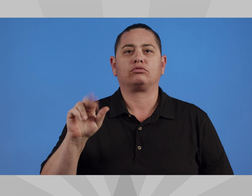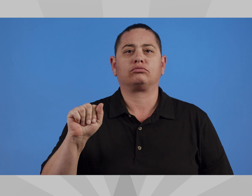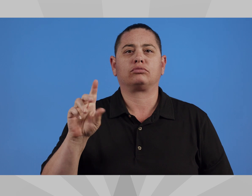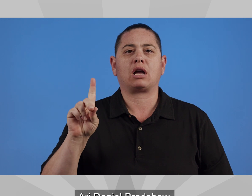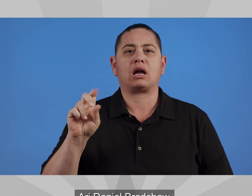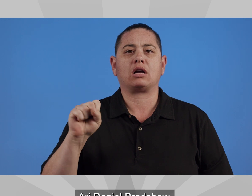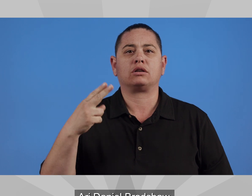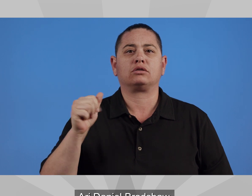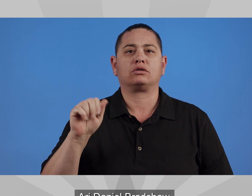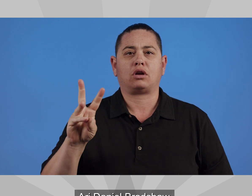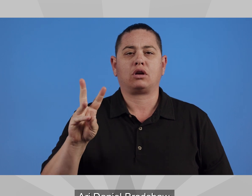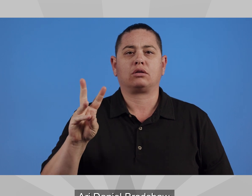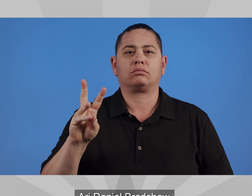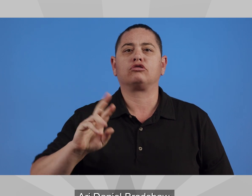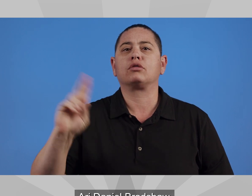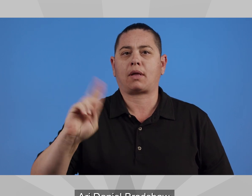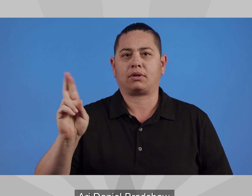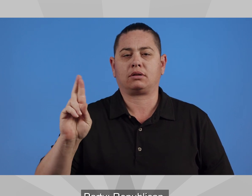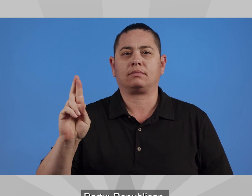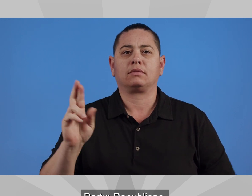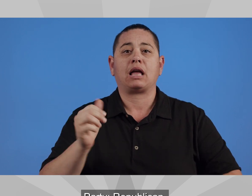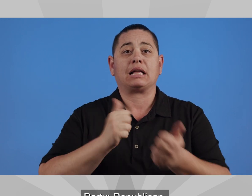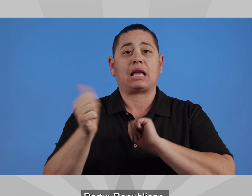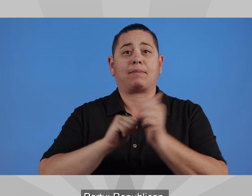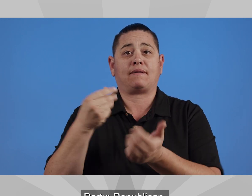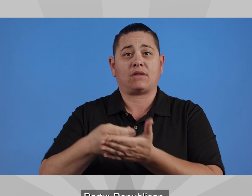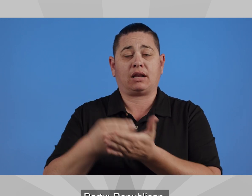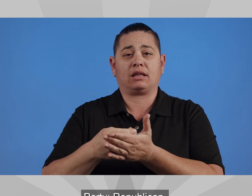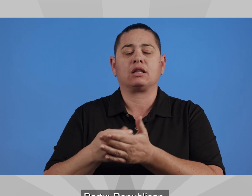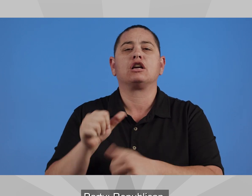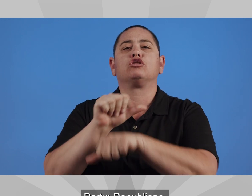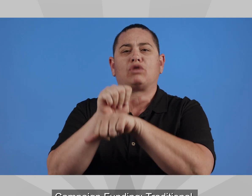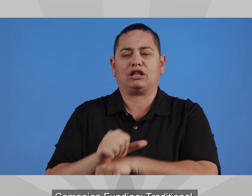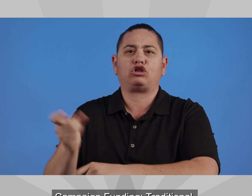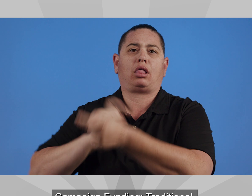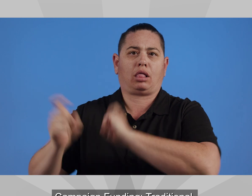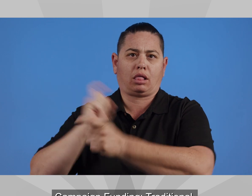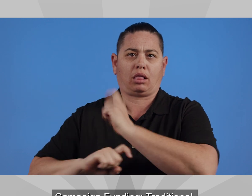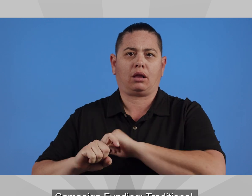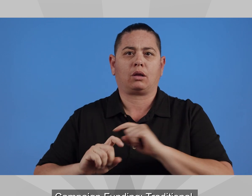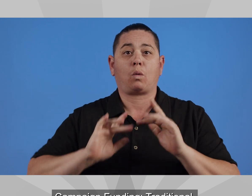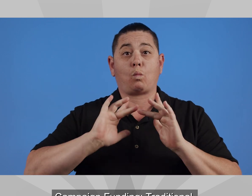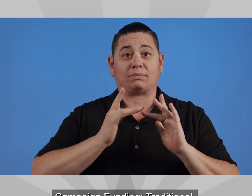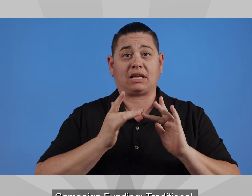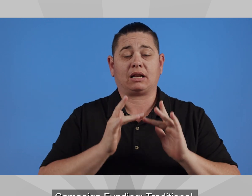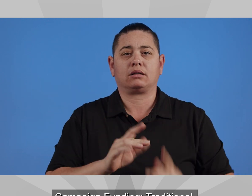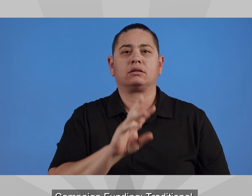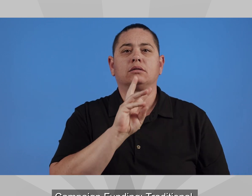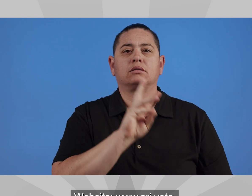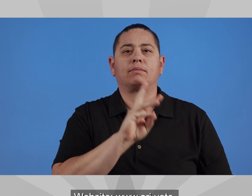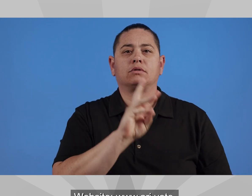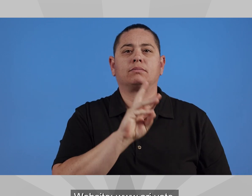Ari Bradshaw Party, Republican Campaign Funding, Traditional